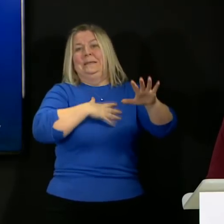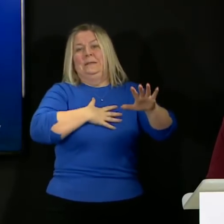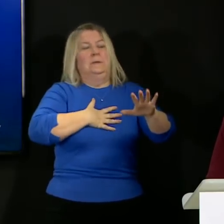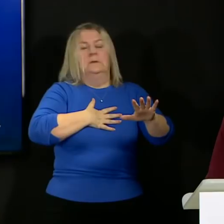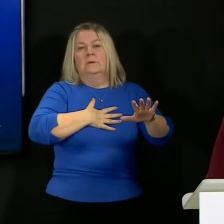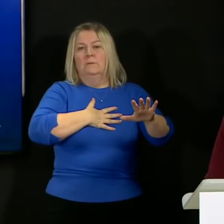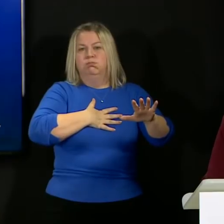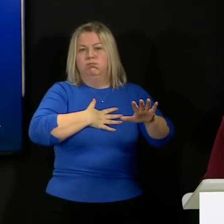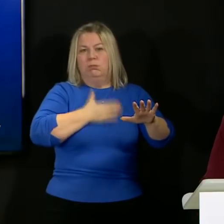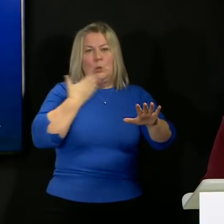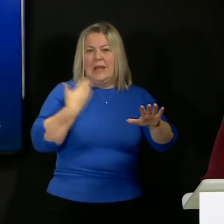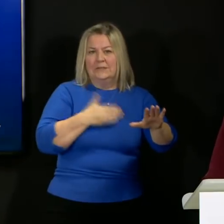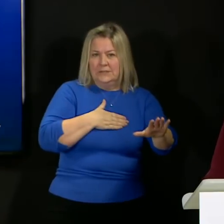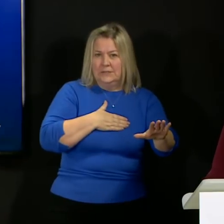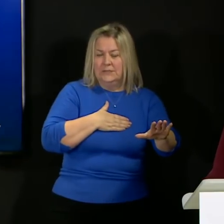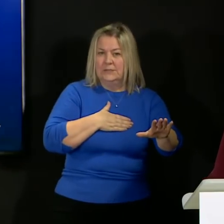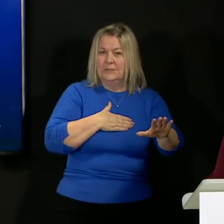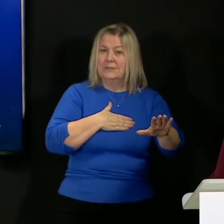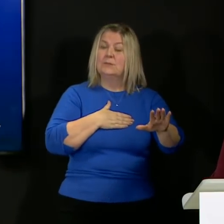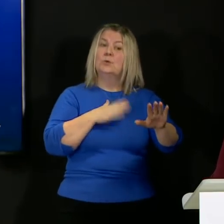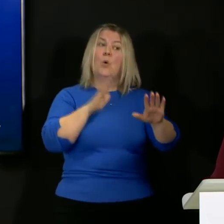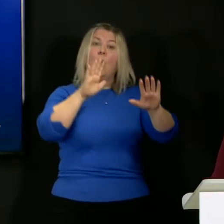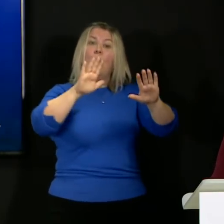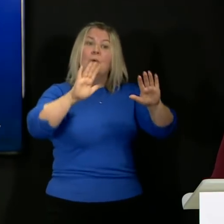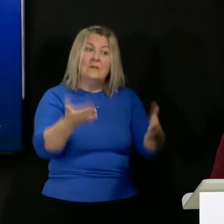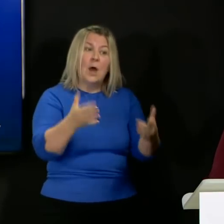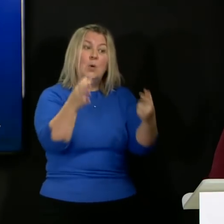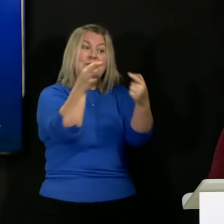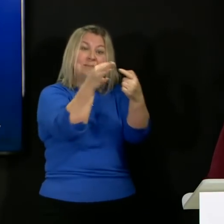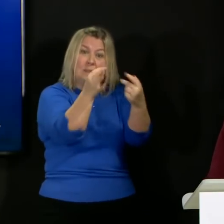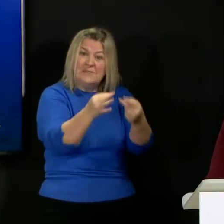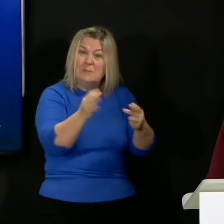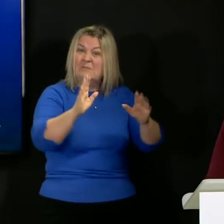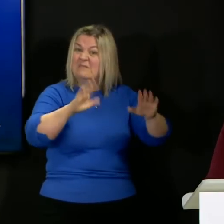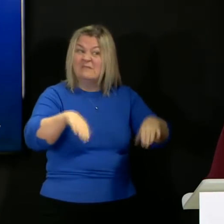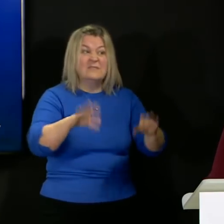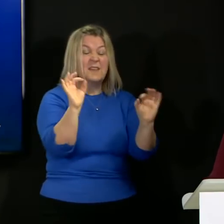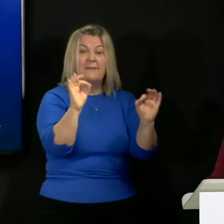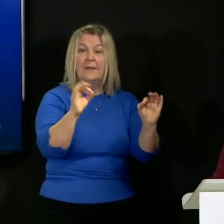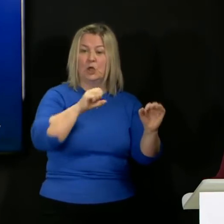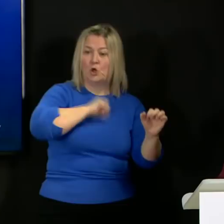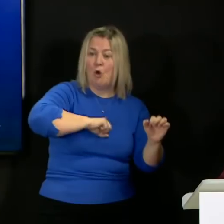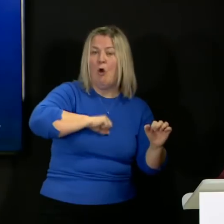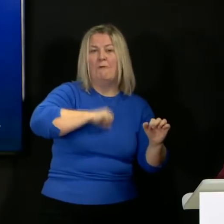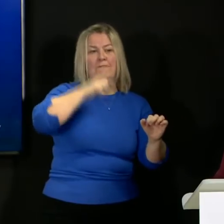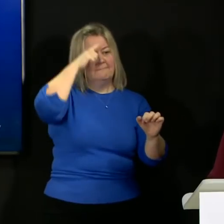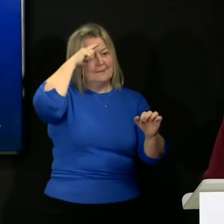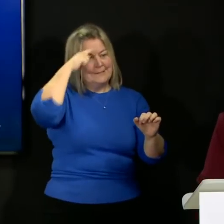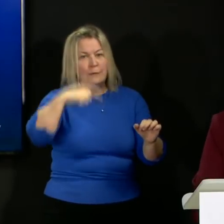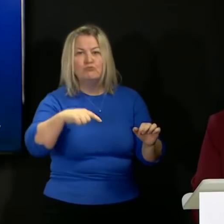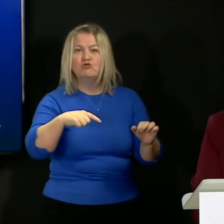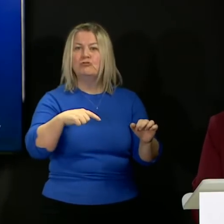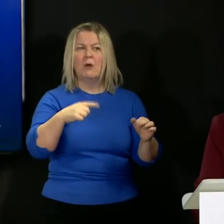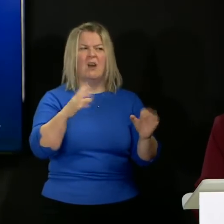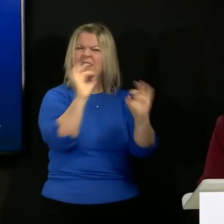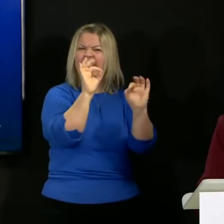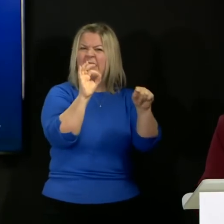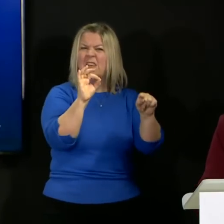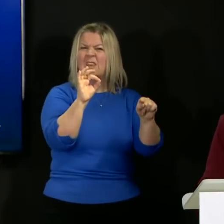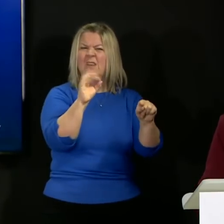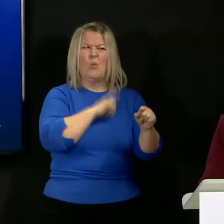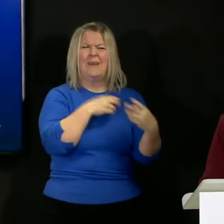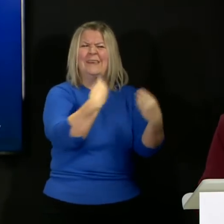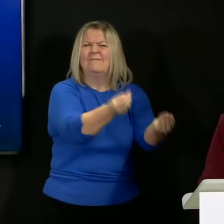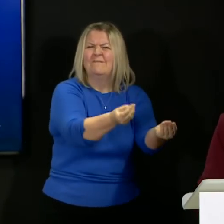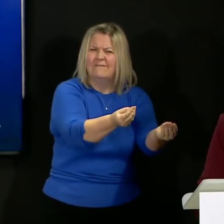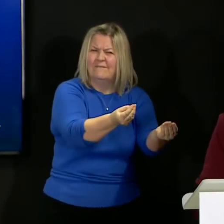of symptoms given that the purpose of this extension is as the first minister has described and that is to cut